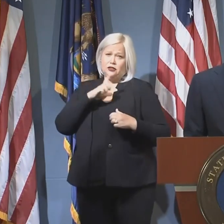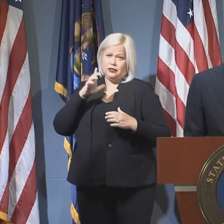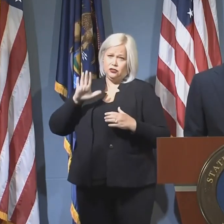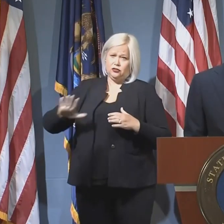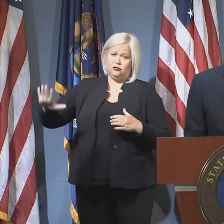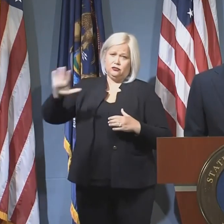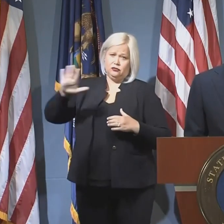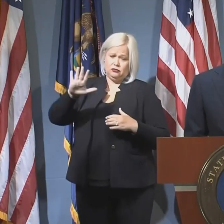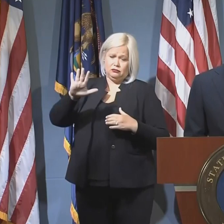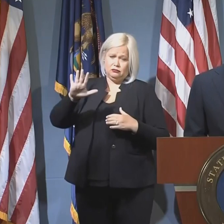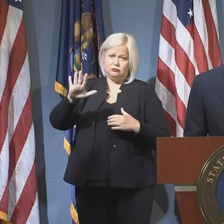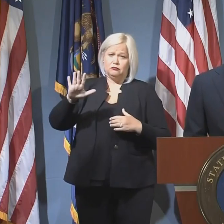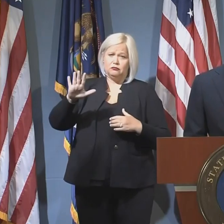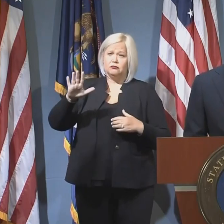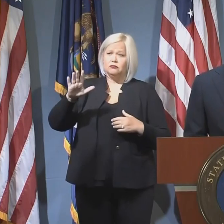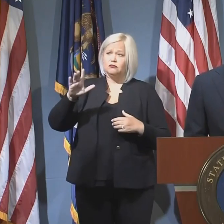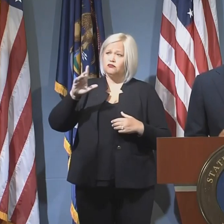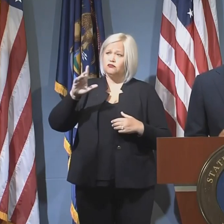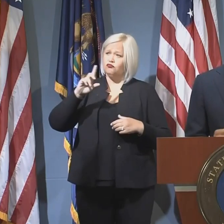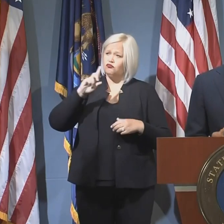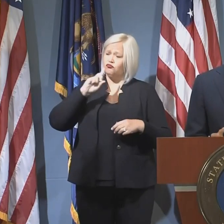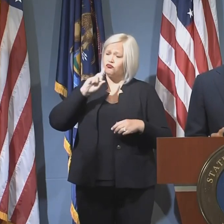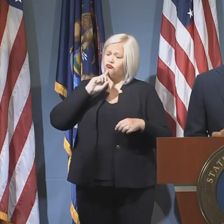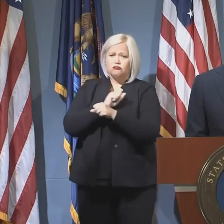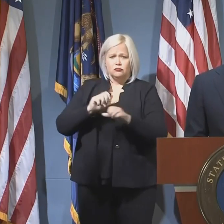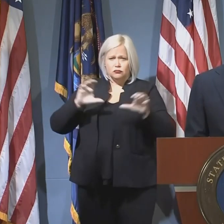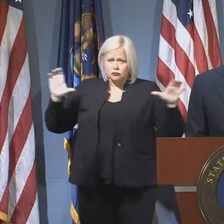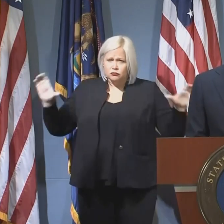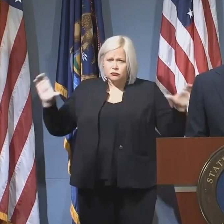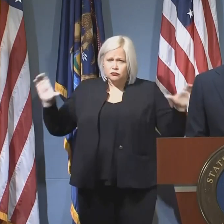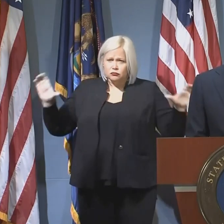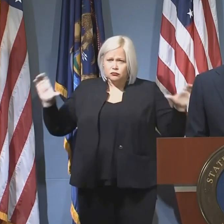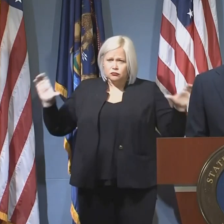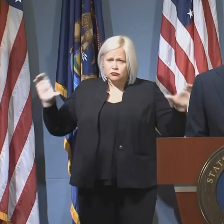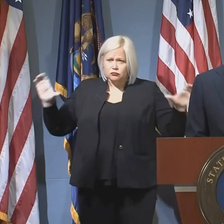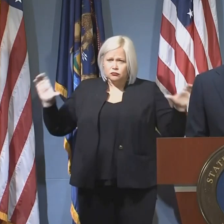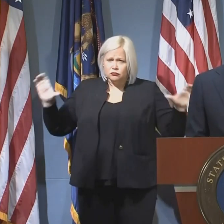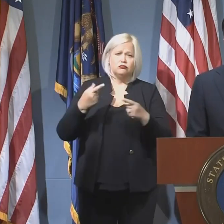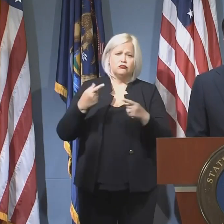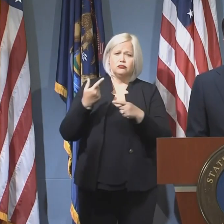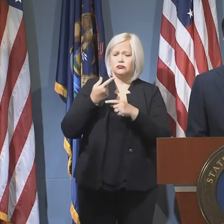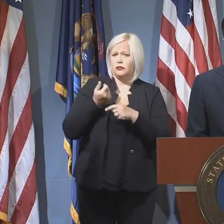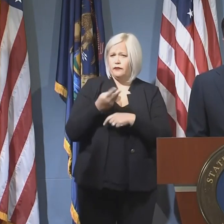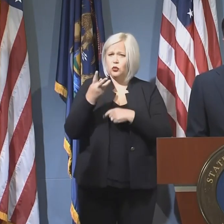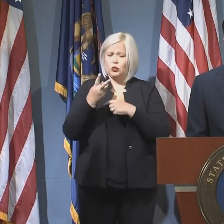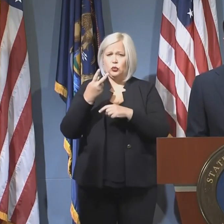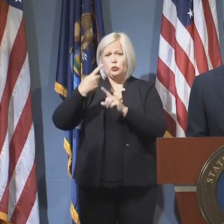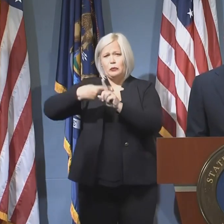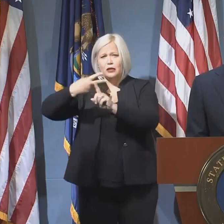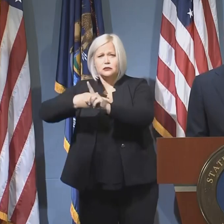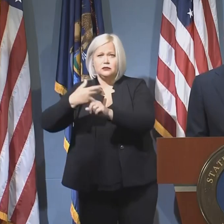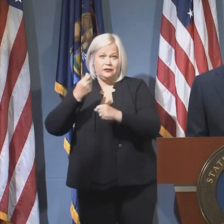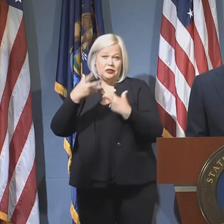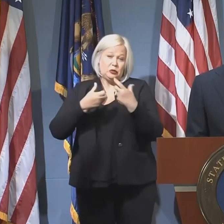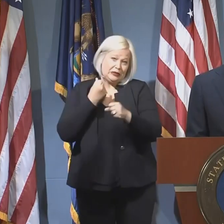They have really stepped up throughout the last few months and throughout the last few years in helping us bridge the gap for